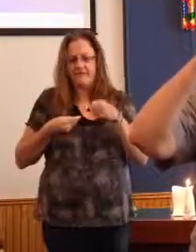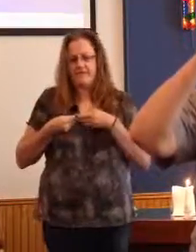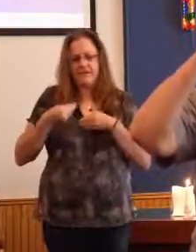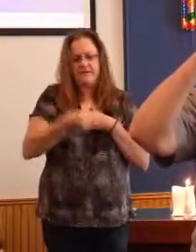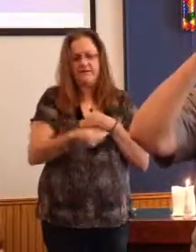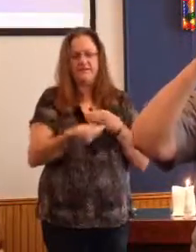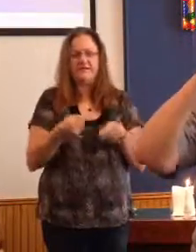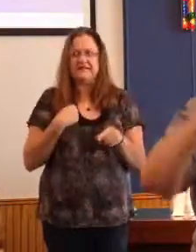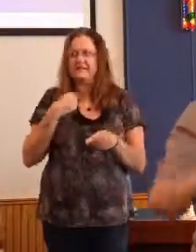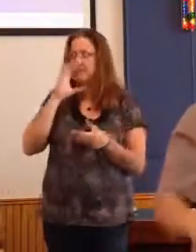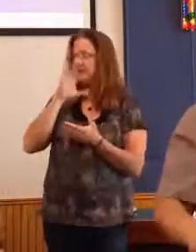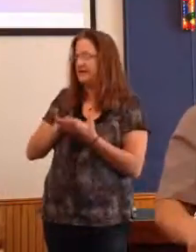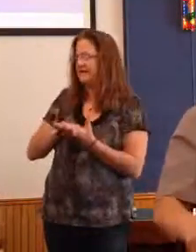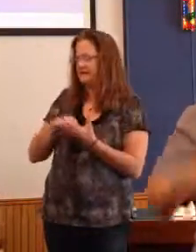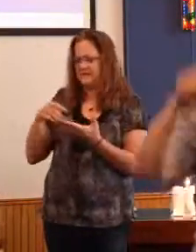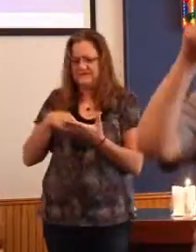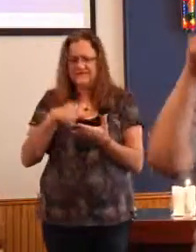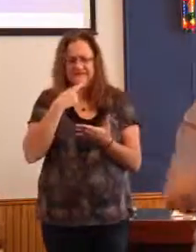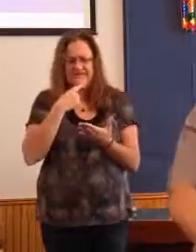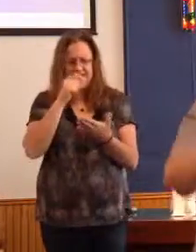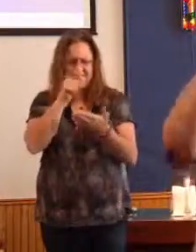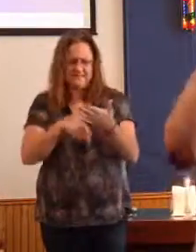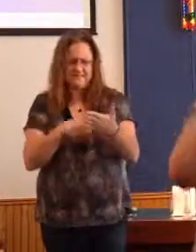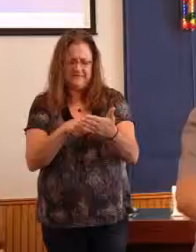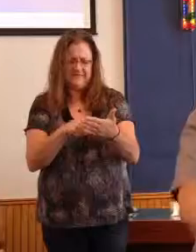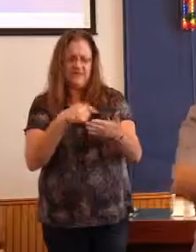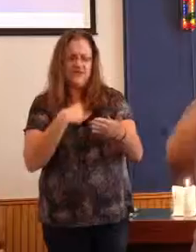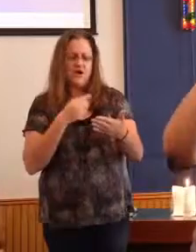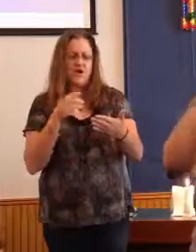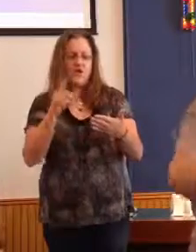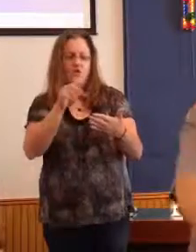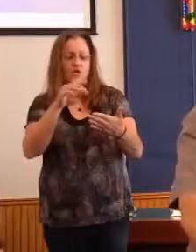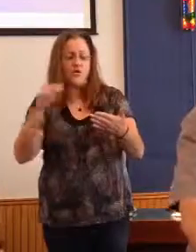The instructions have said, cross the river here.